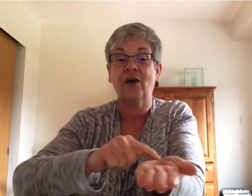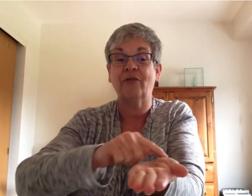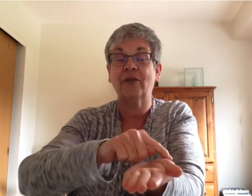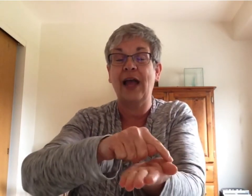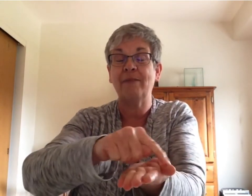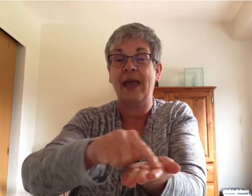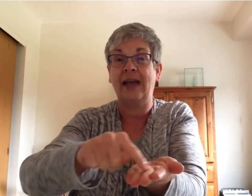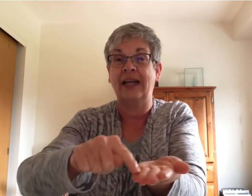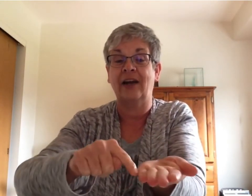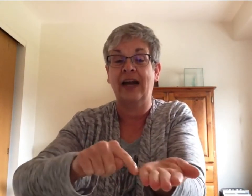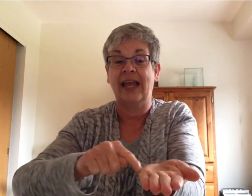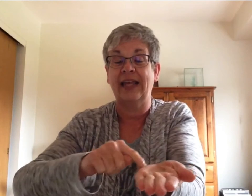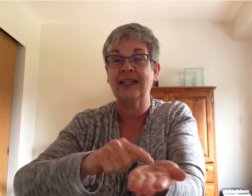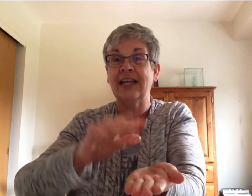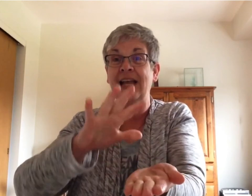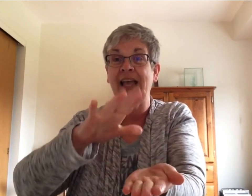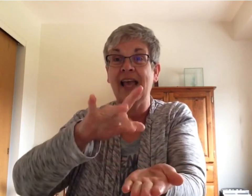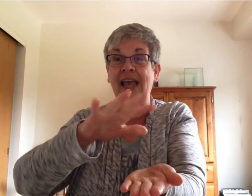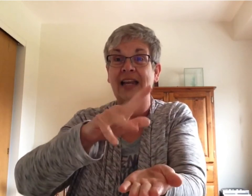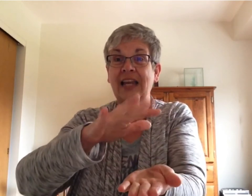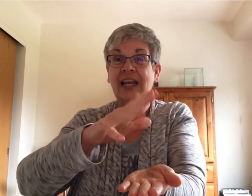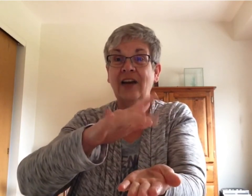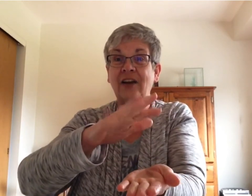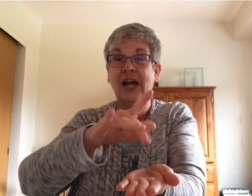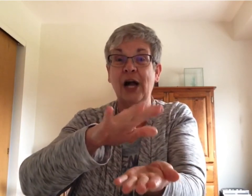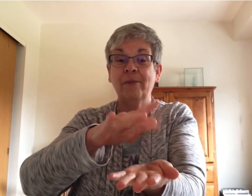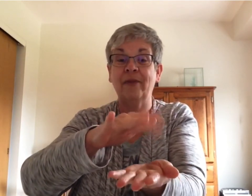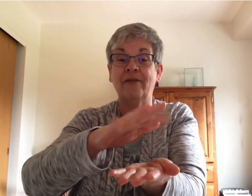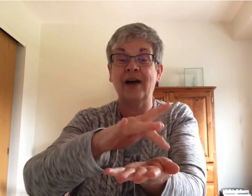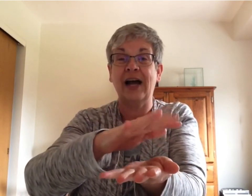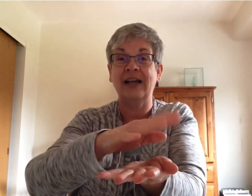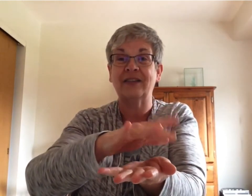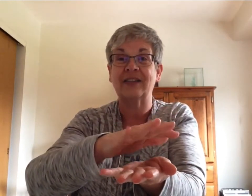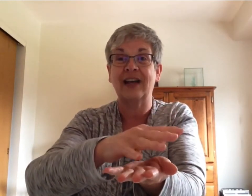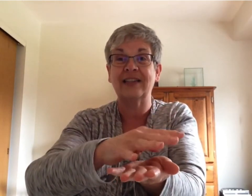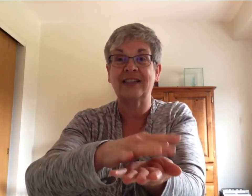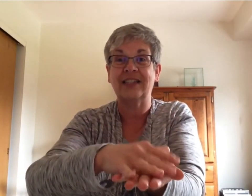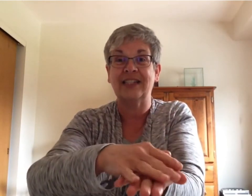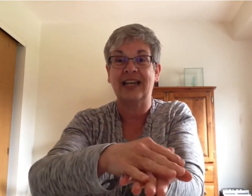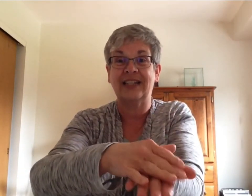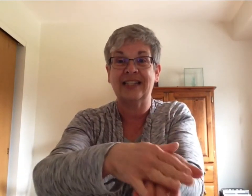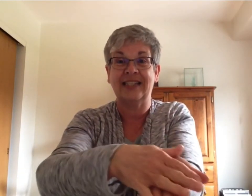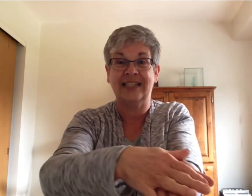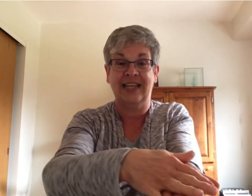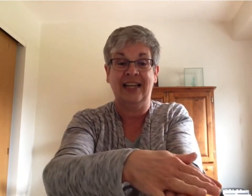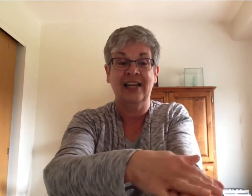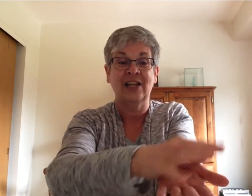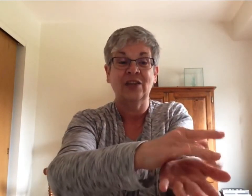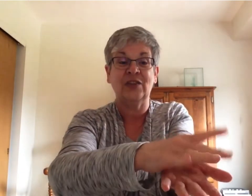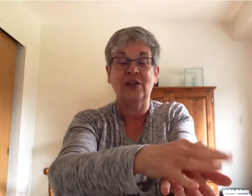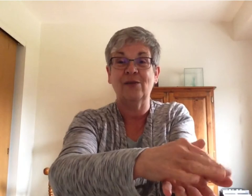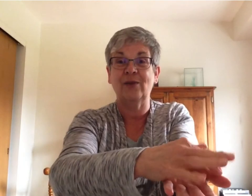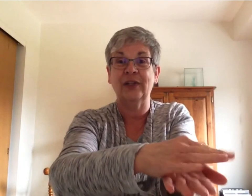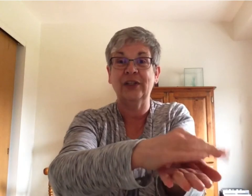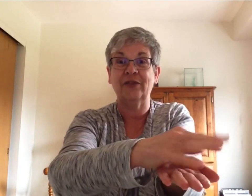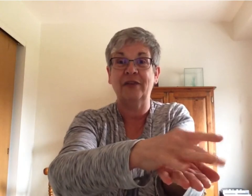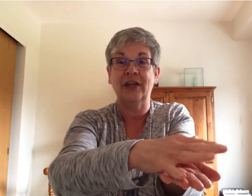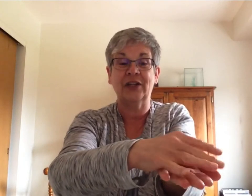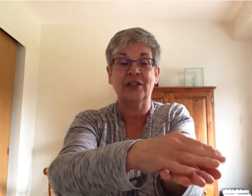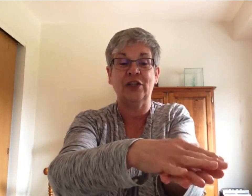fry pan in our hand. And here come the five sausages that are sitting. So you can wiggle your fingers in your